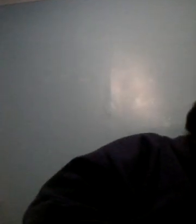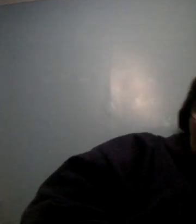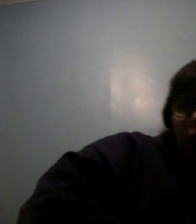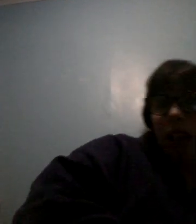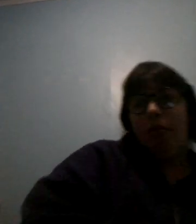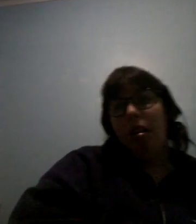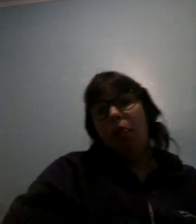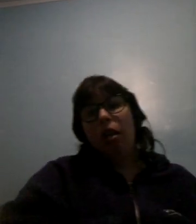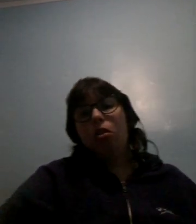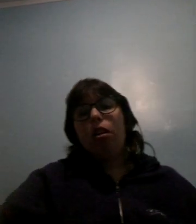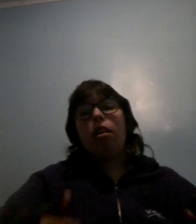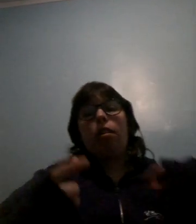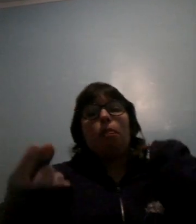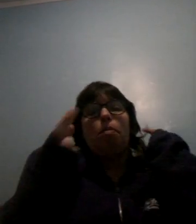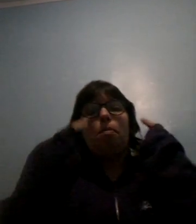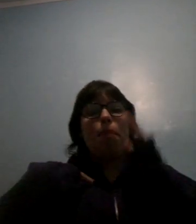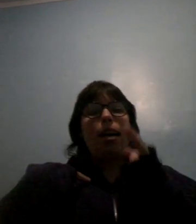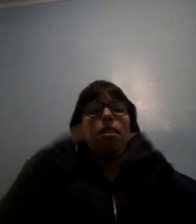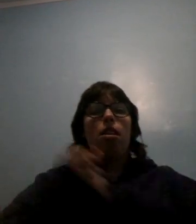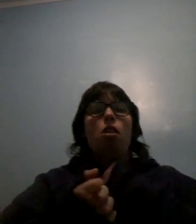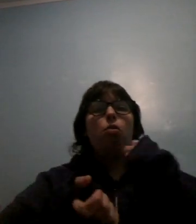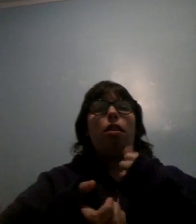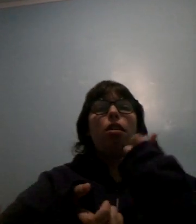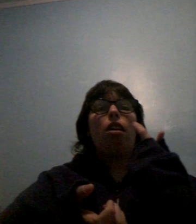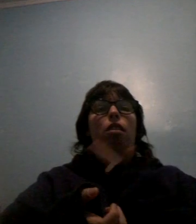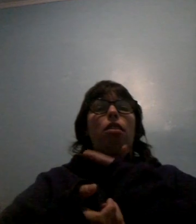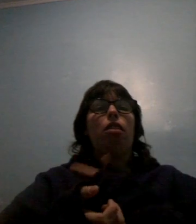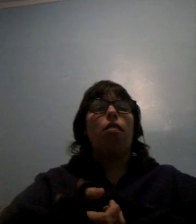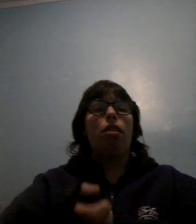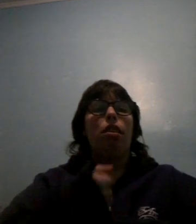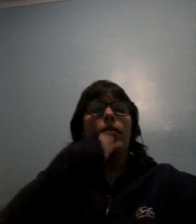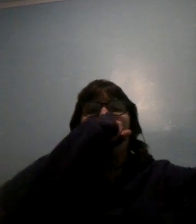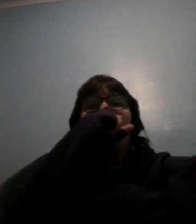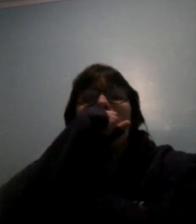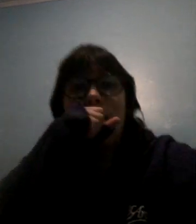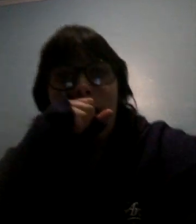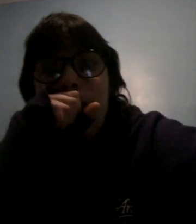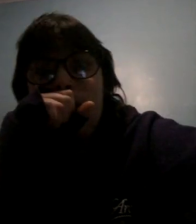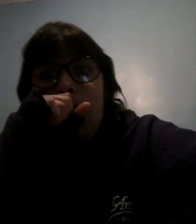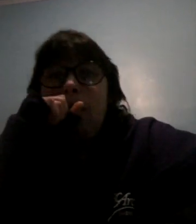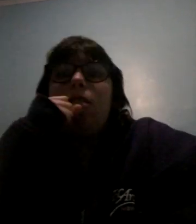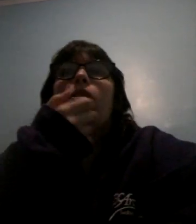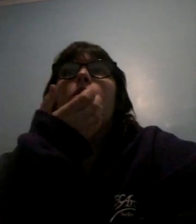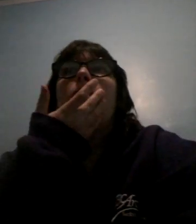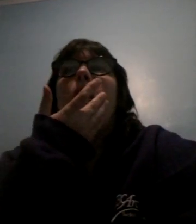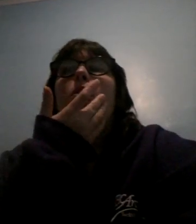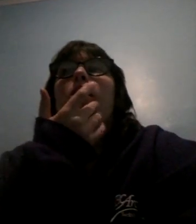Anyway fam, Joy here and I'm back with another video. So all week